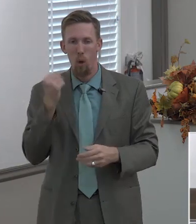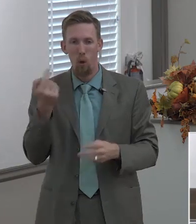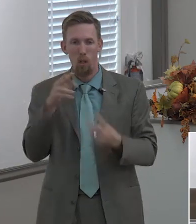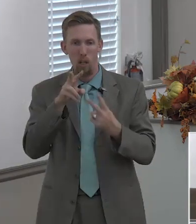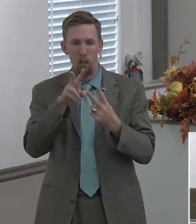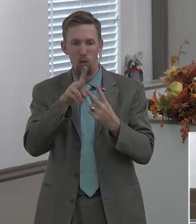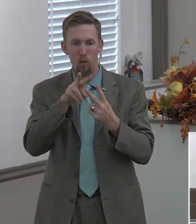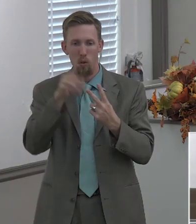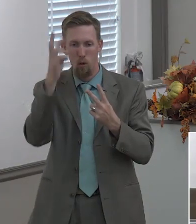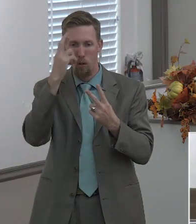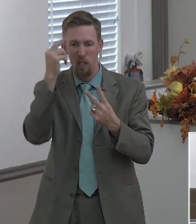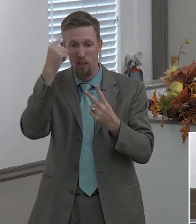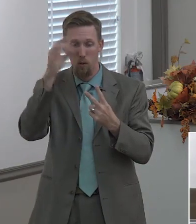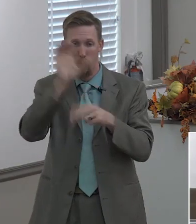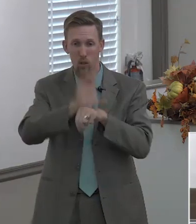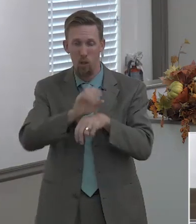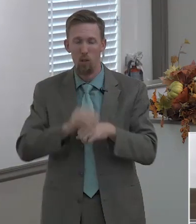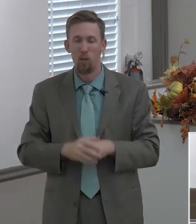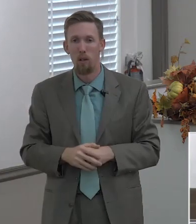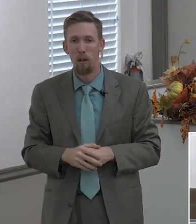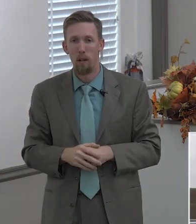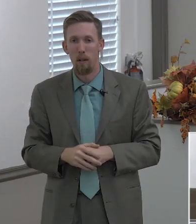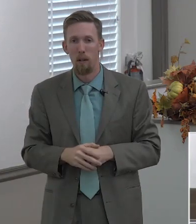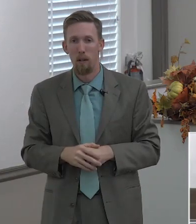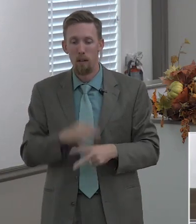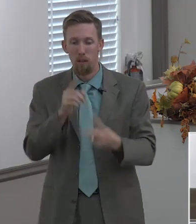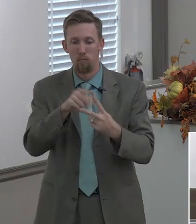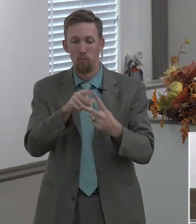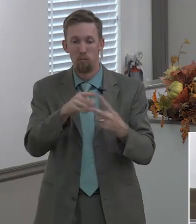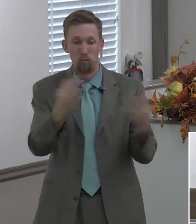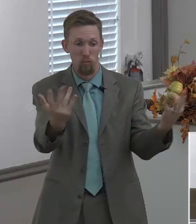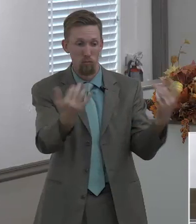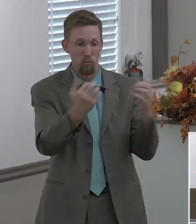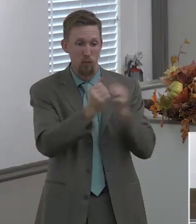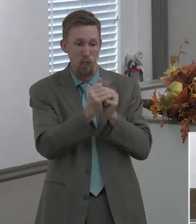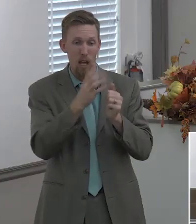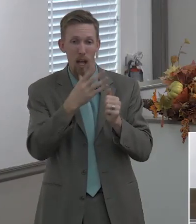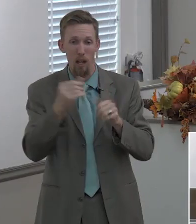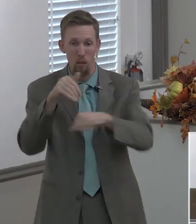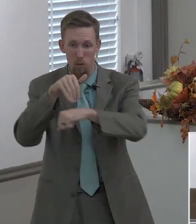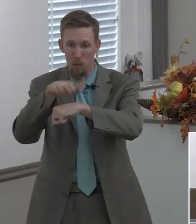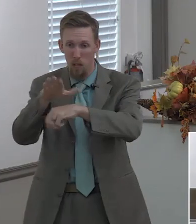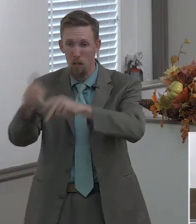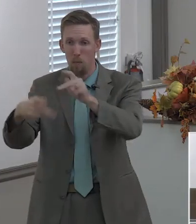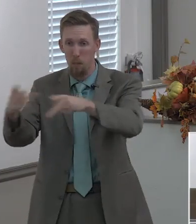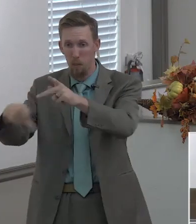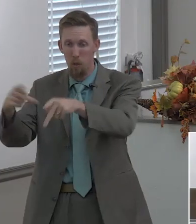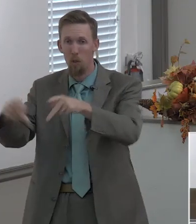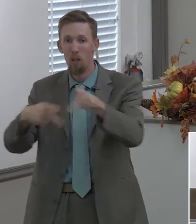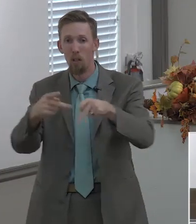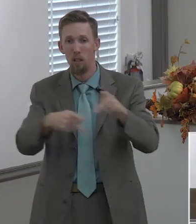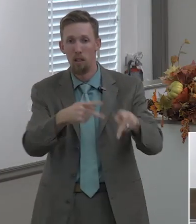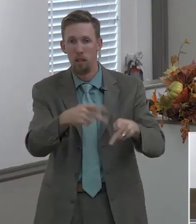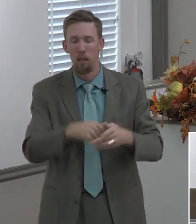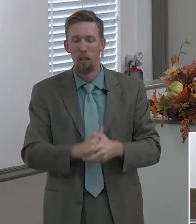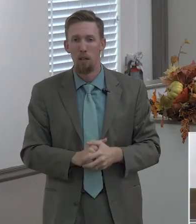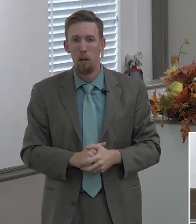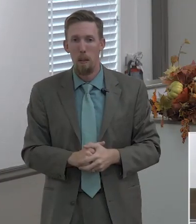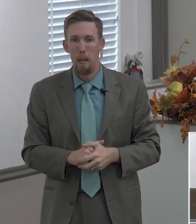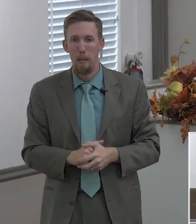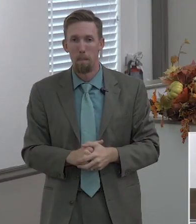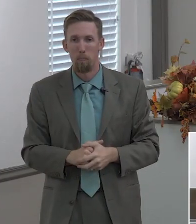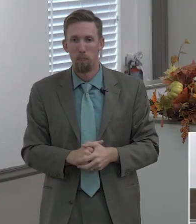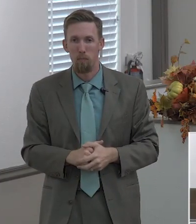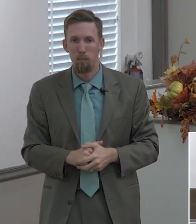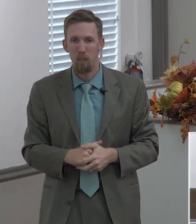there's only two reasons why church exists and that is to gather in and to send out and